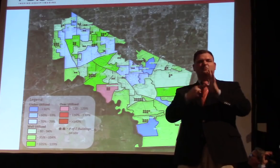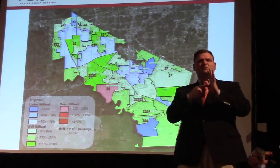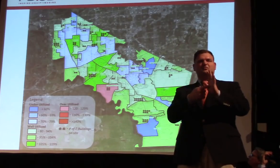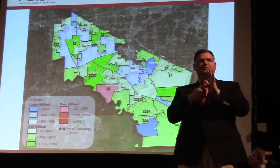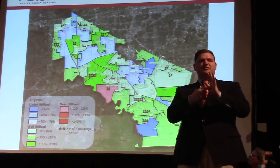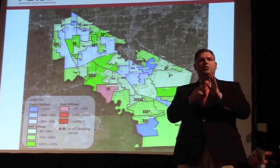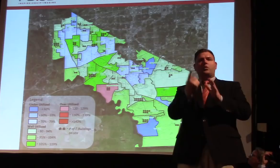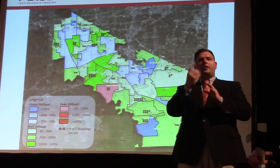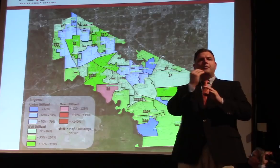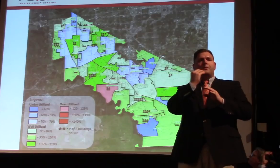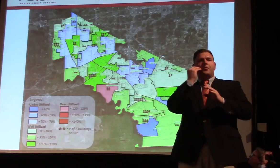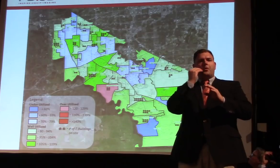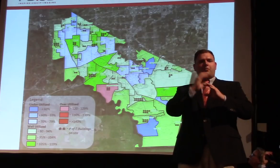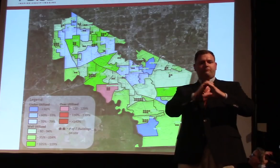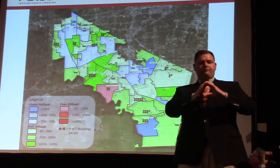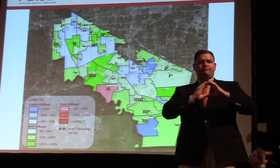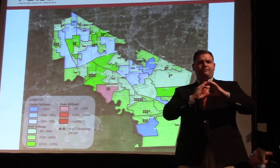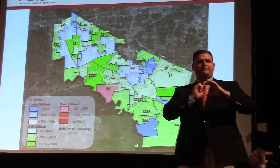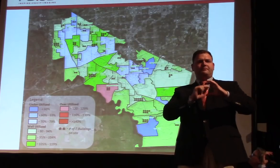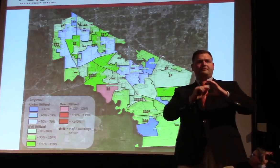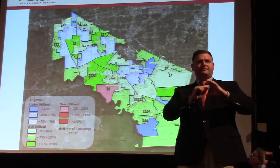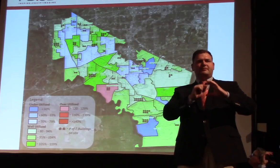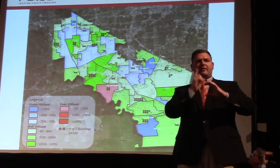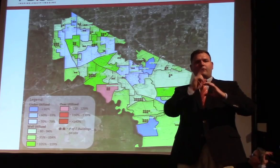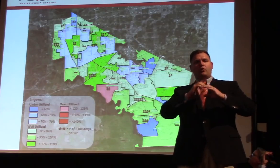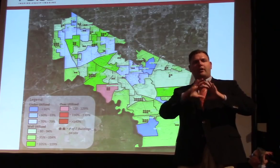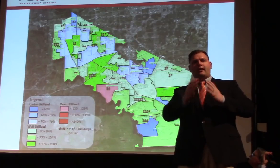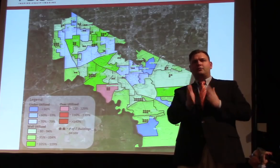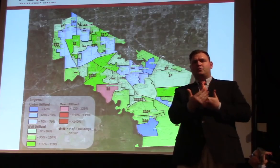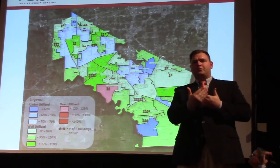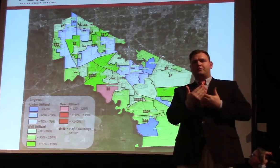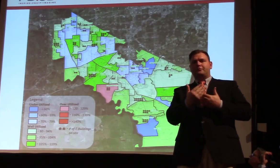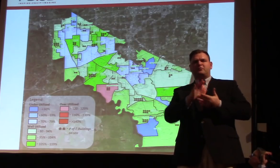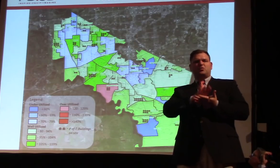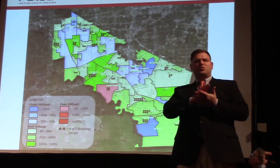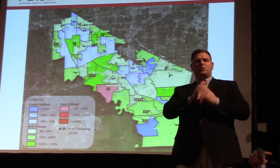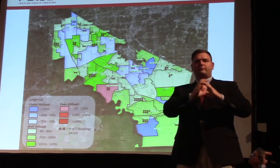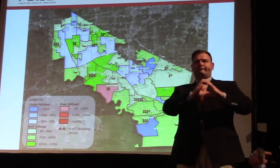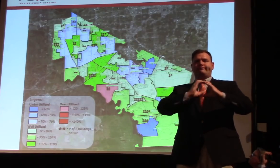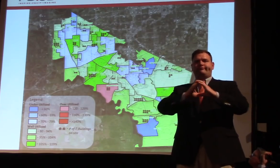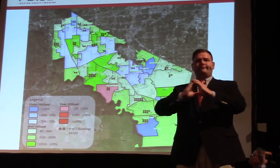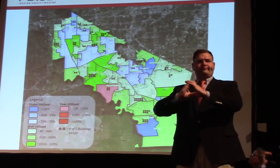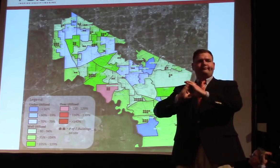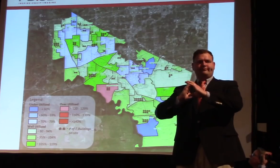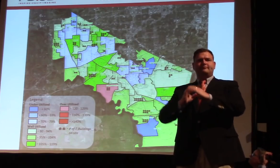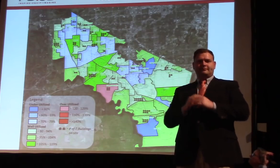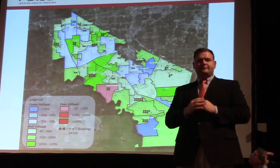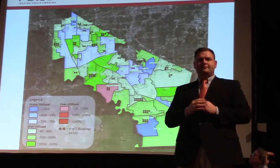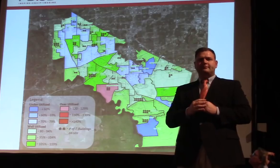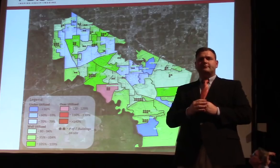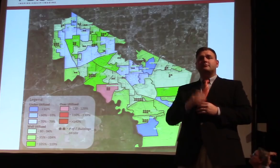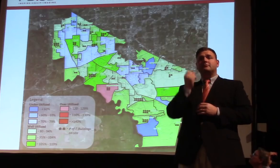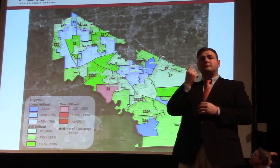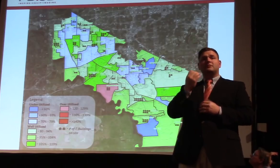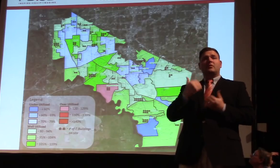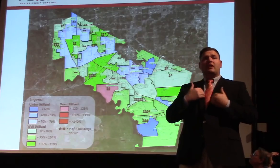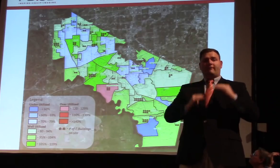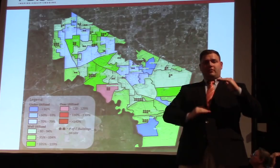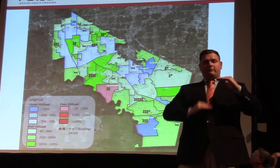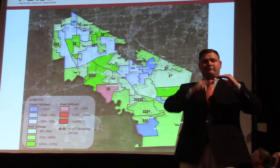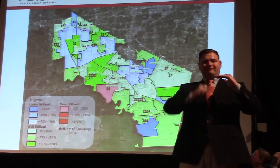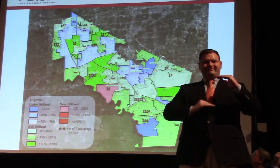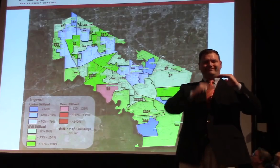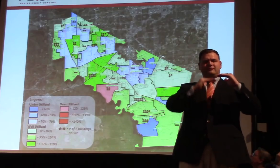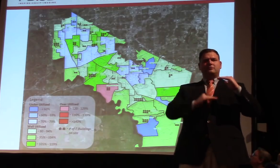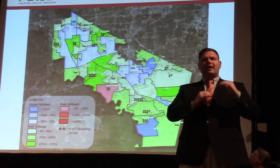building. And so all of the data that we're using for utilization, and again, utilization is enrollment versus the capacity of a facility. It's all